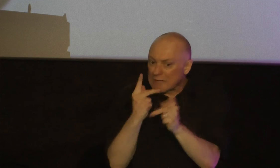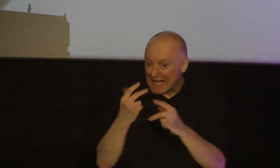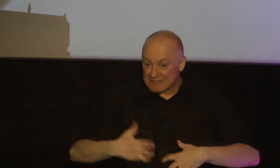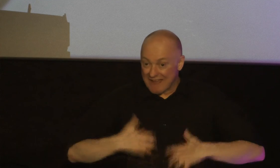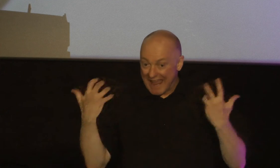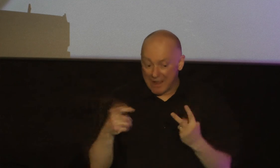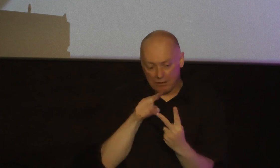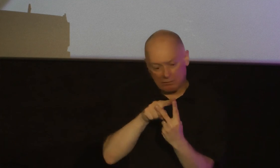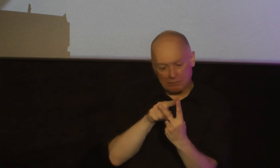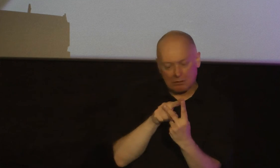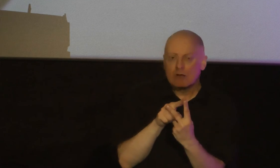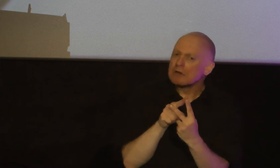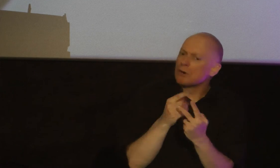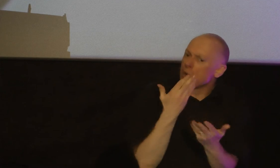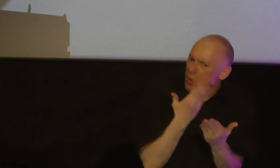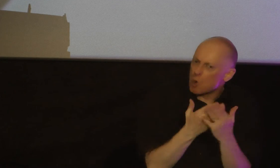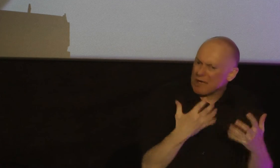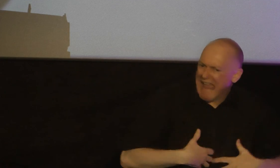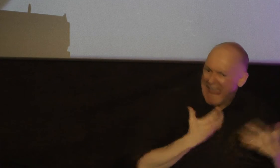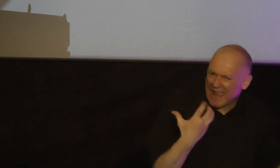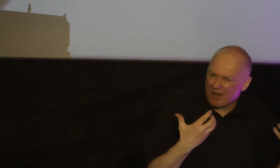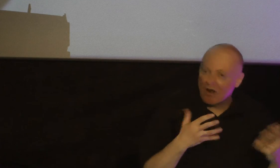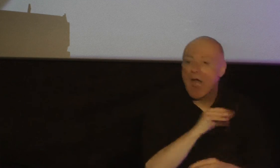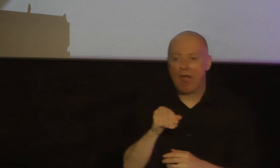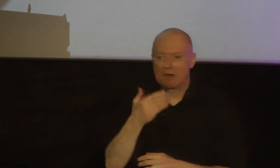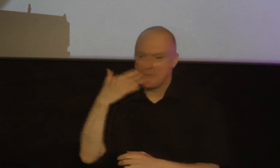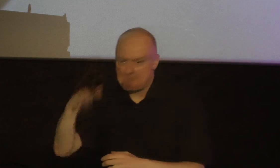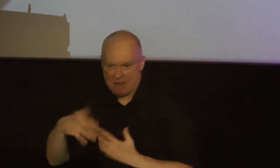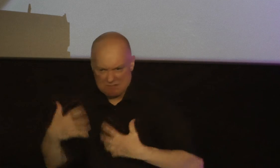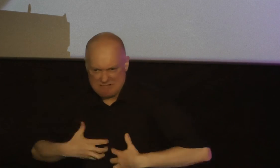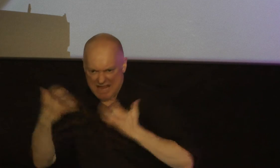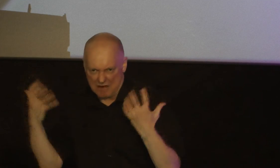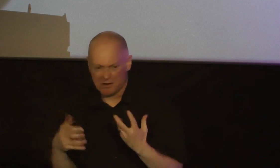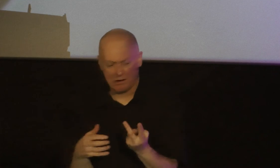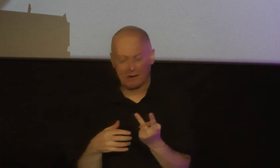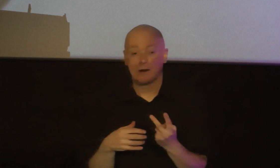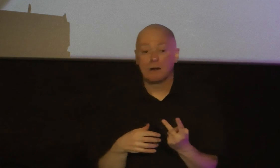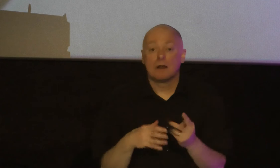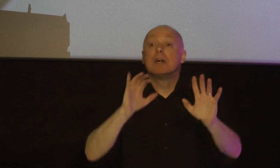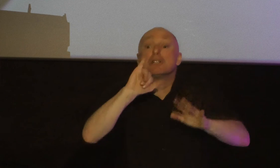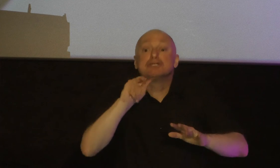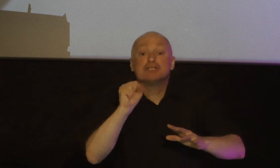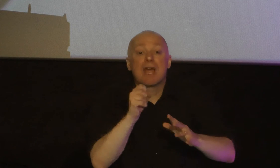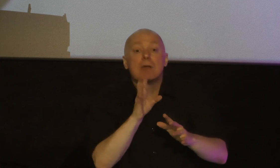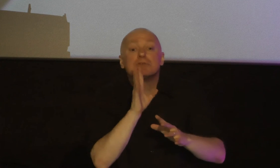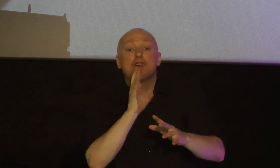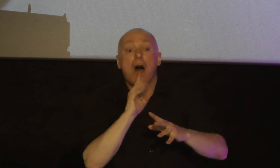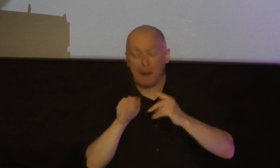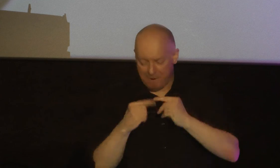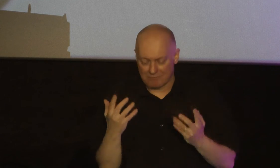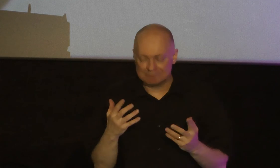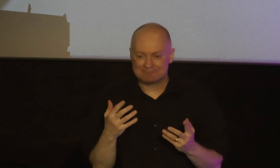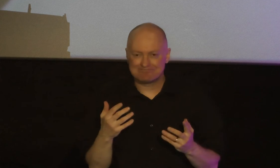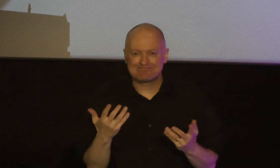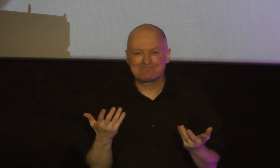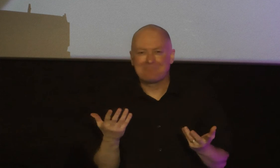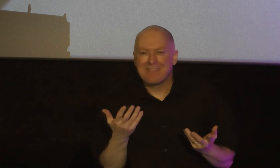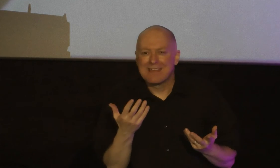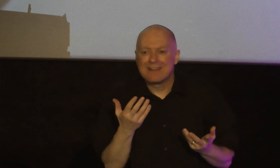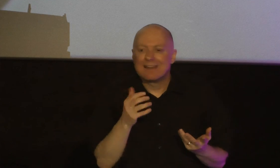a righteous anger and an unrighteous anger but the anger that James has in mind here listen it's not explosive